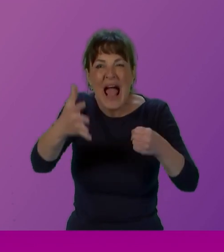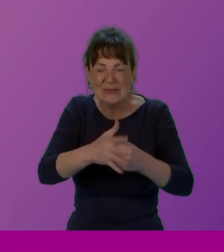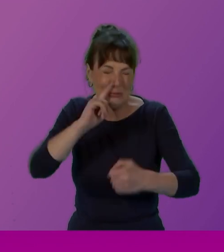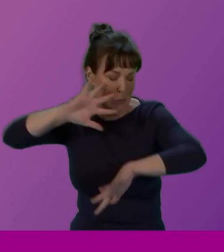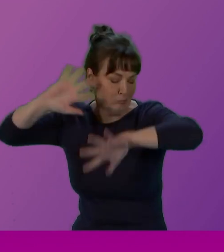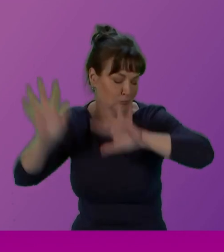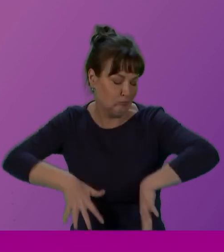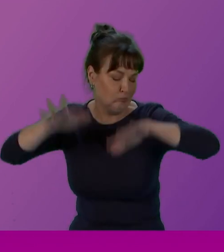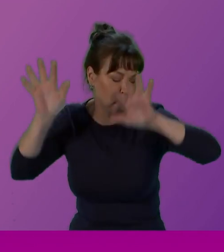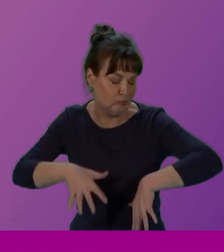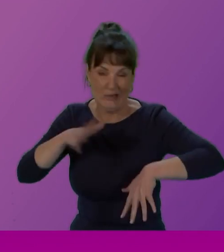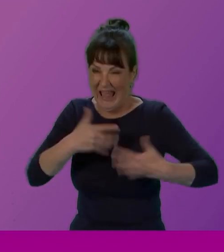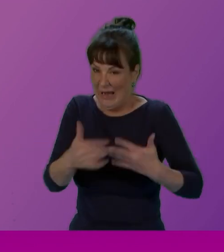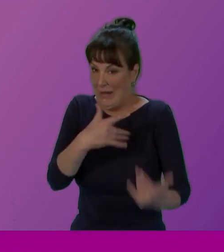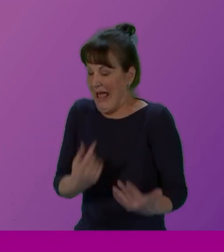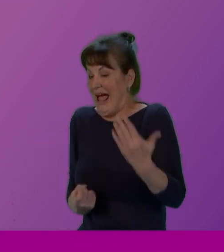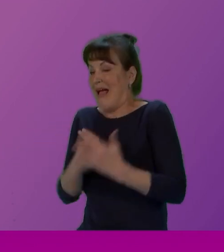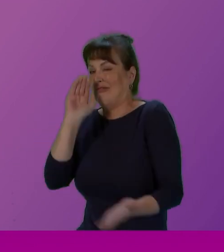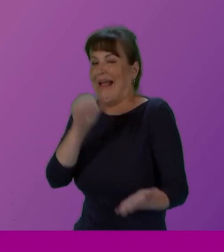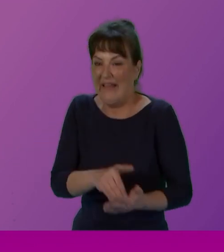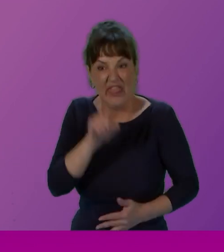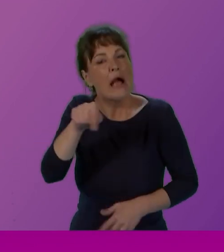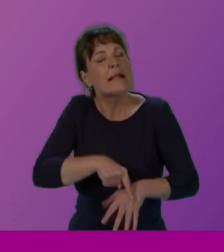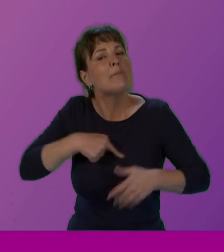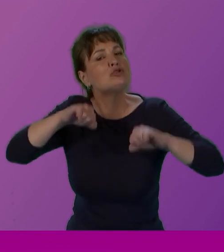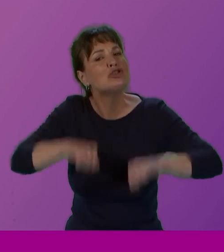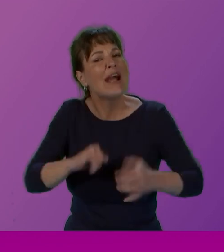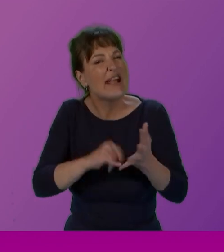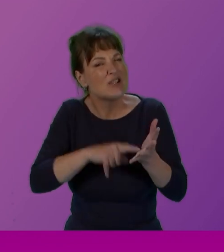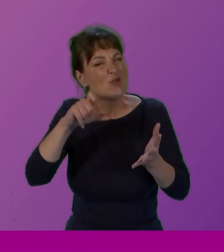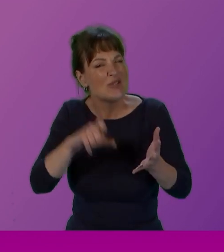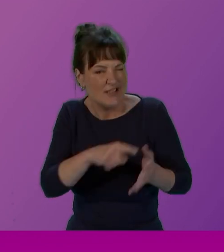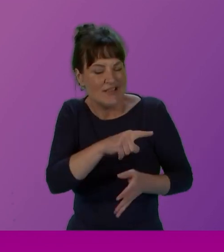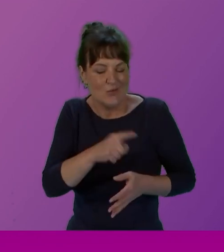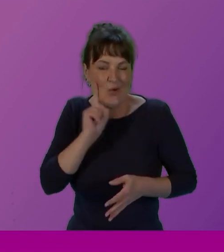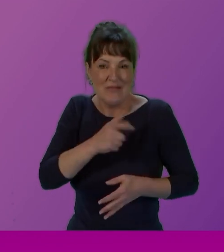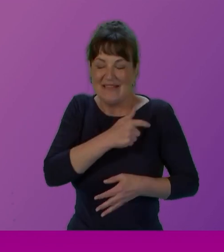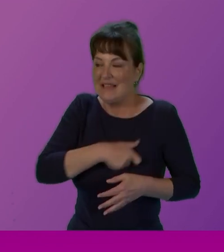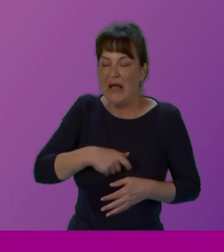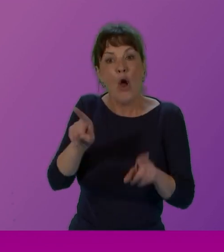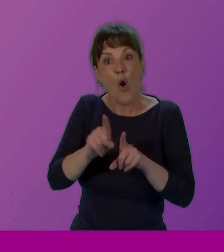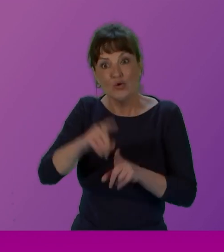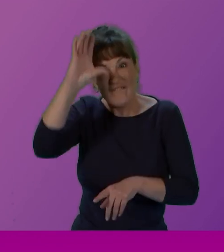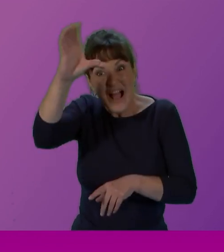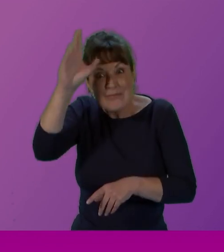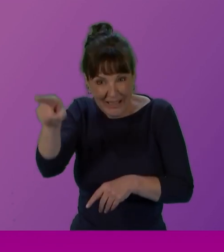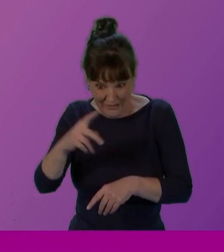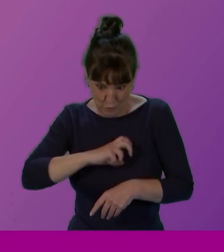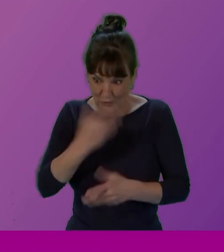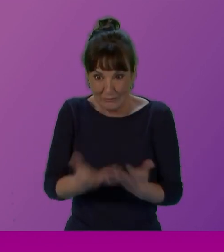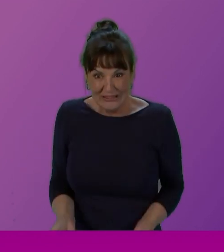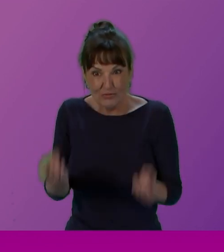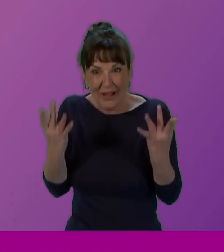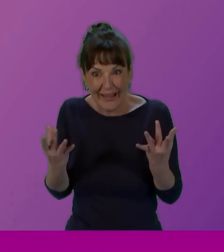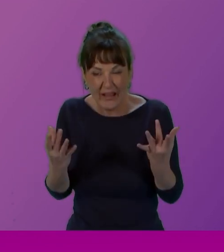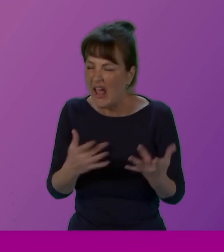turned up there, I was chair of the STUC Women's Committee at the time, and the FBU, the fire brigade, during the murder strike. And they